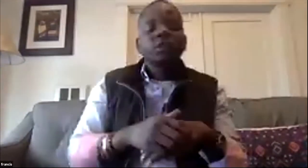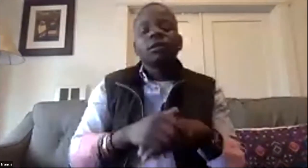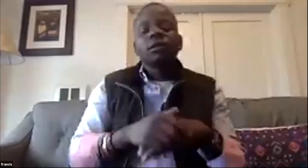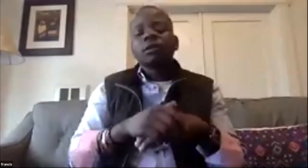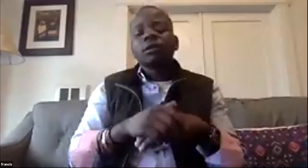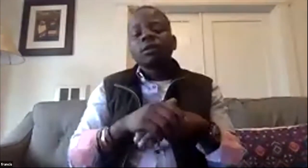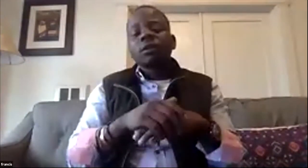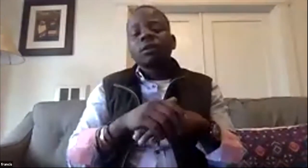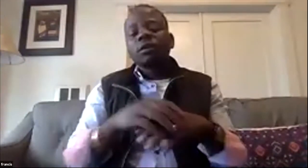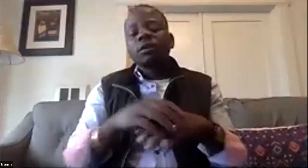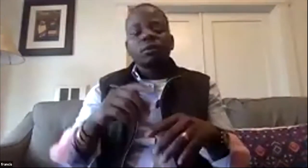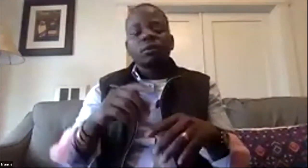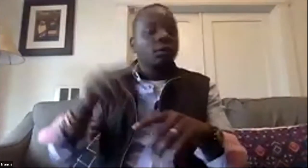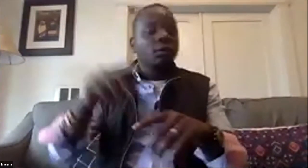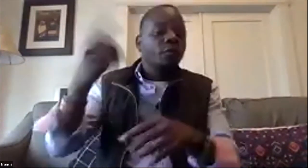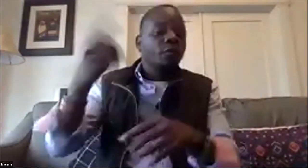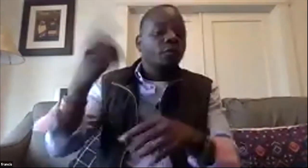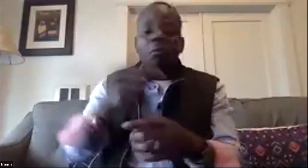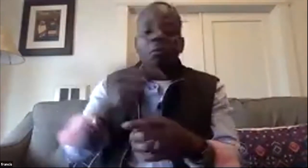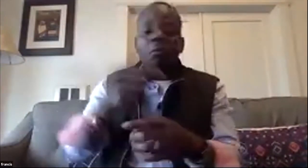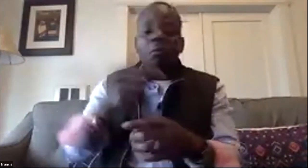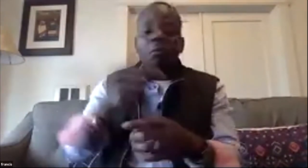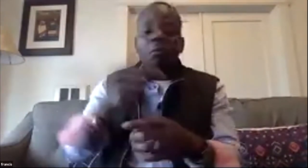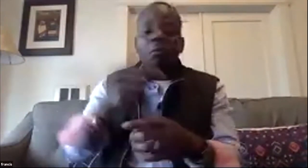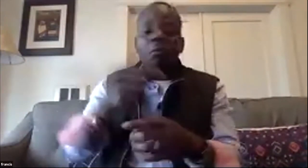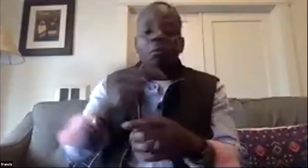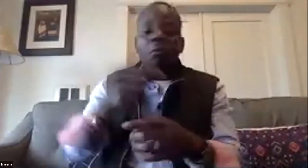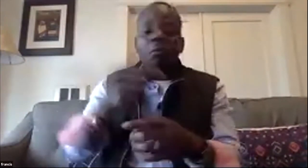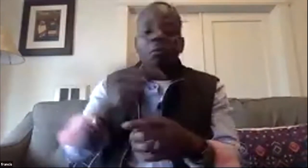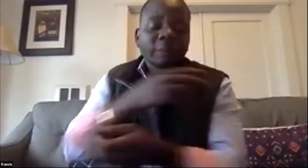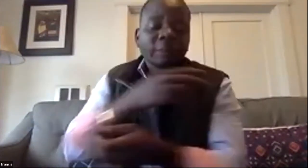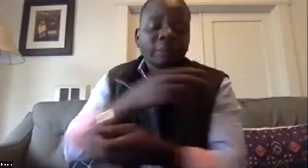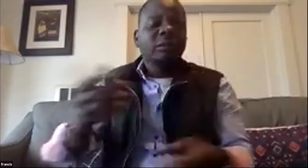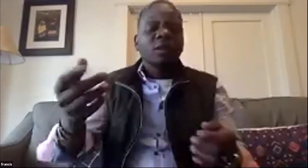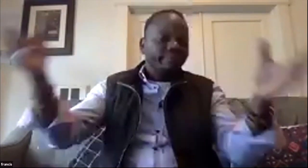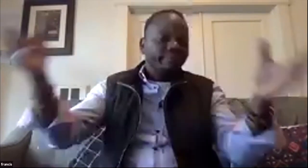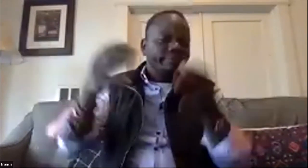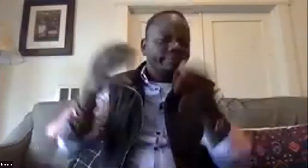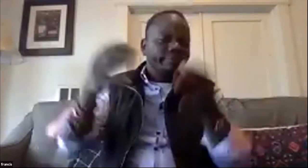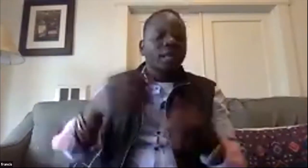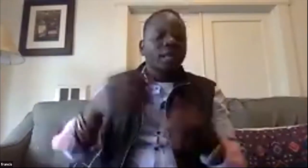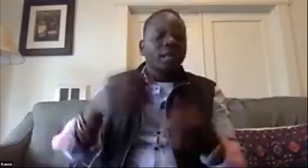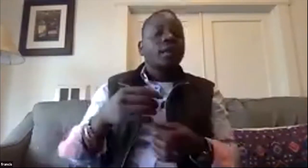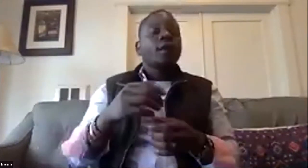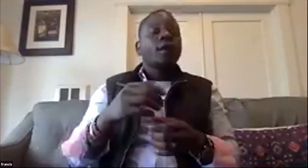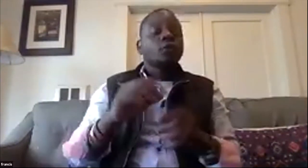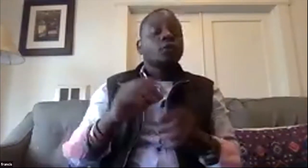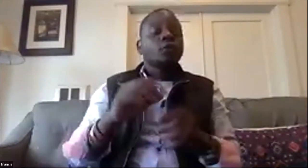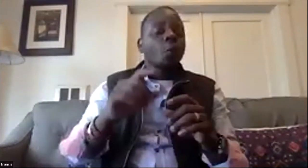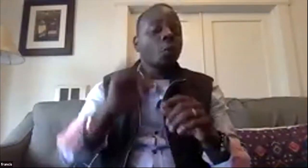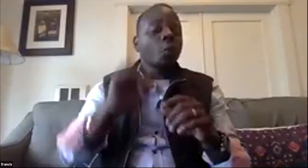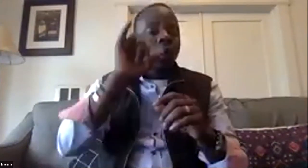and at that summit we discussed how we can help